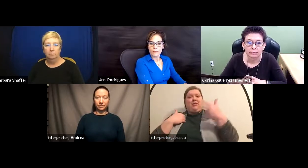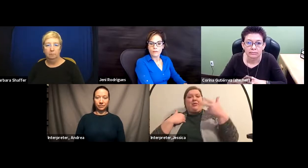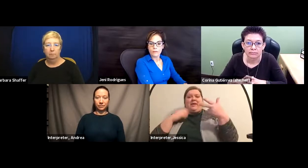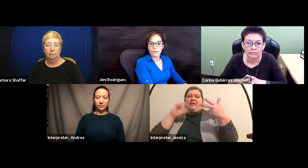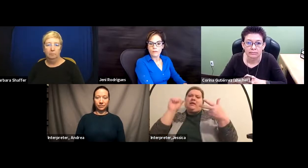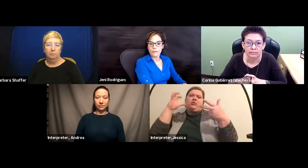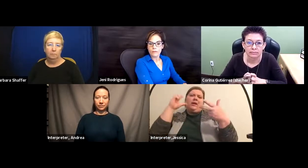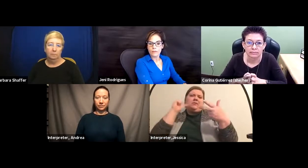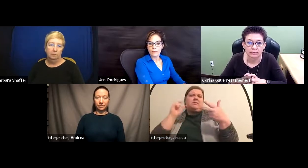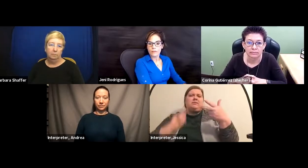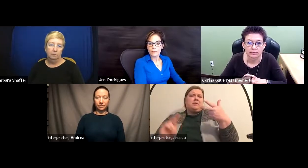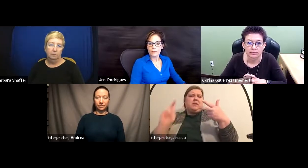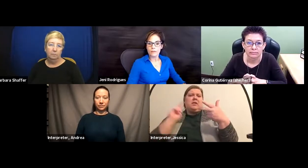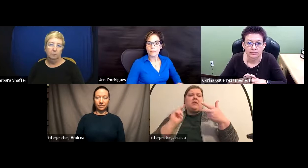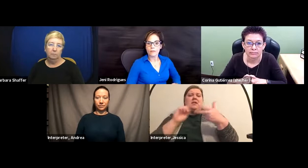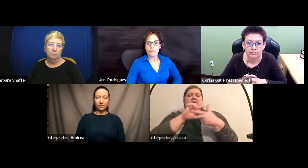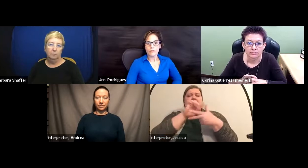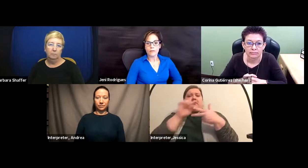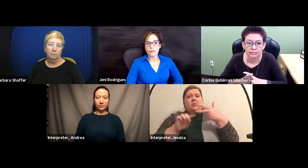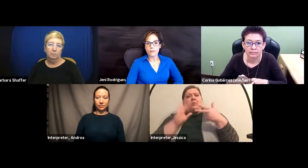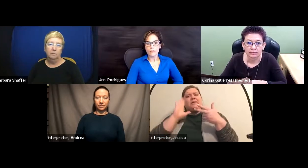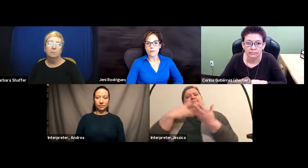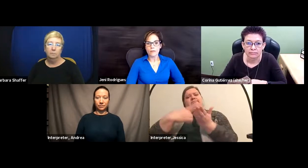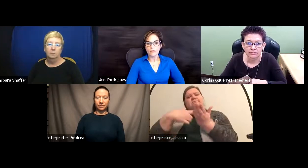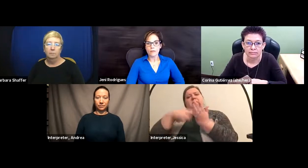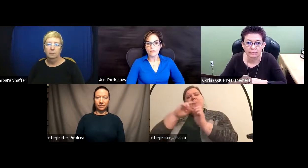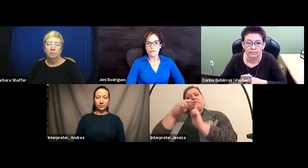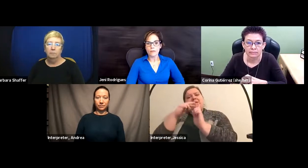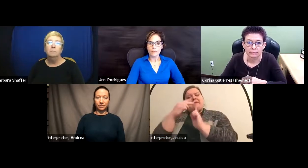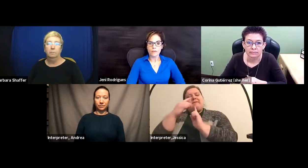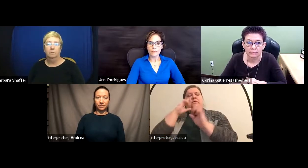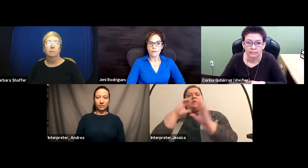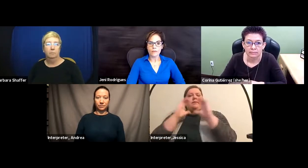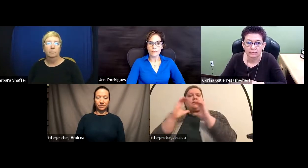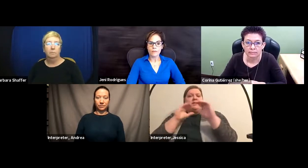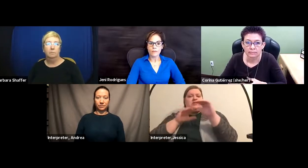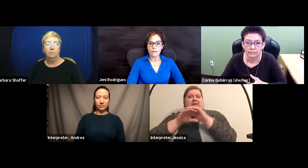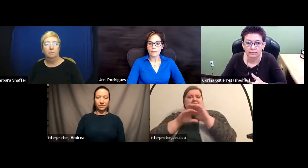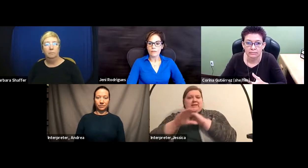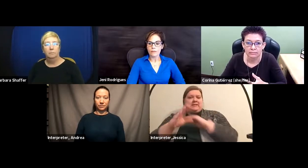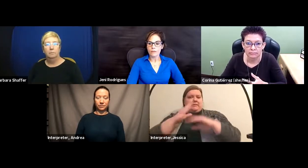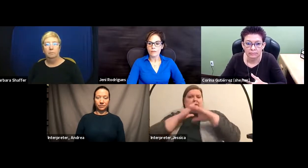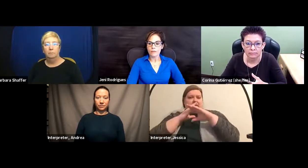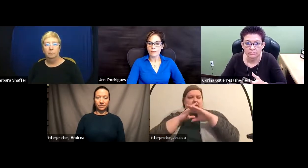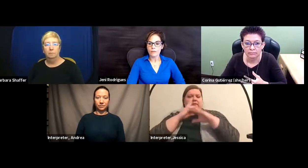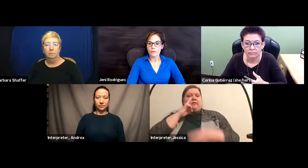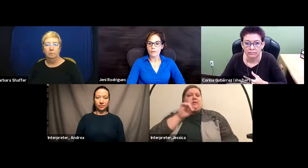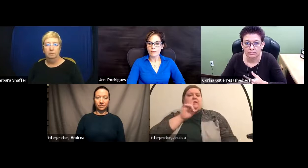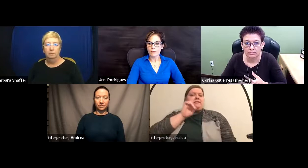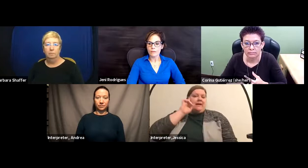who will share their perspectives on communication access barriers that deaf, hard of hearing, ASL, American Sign